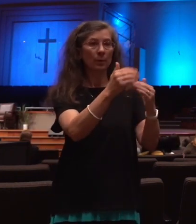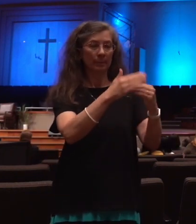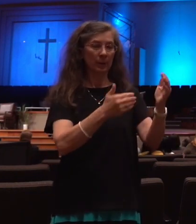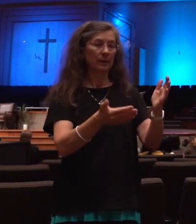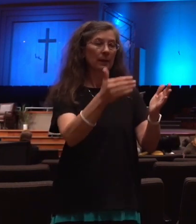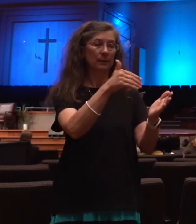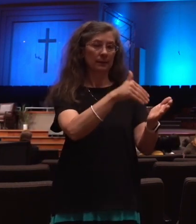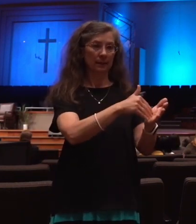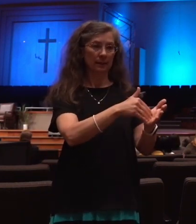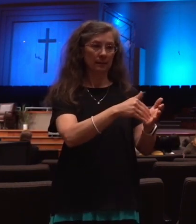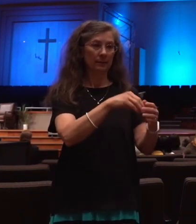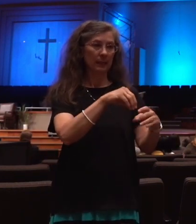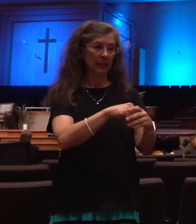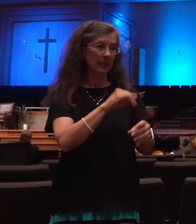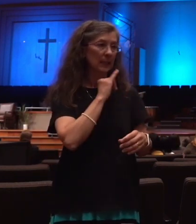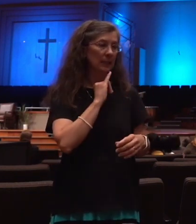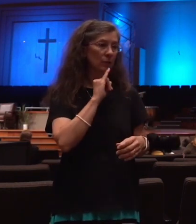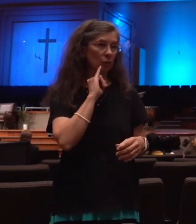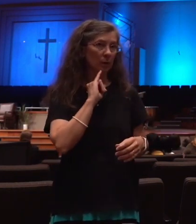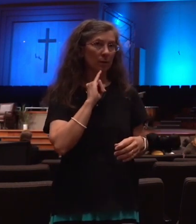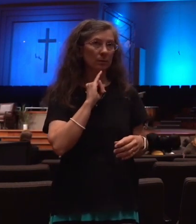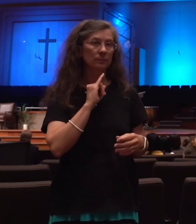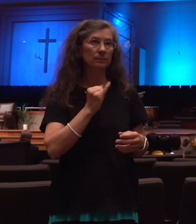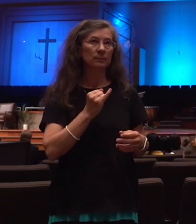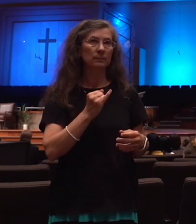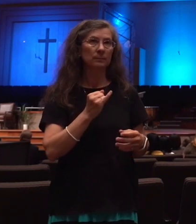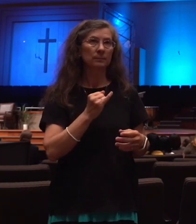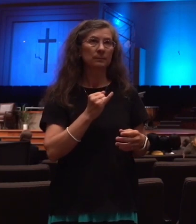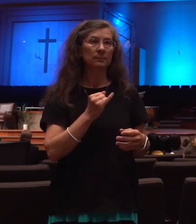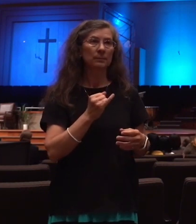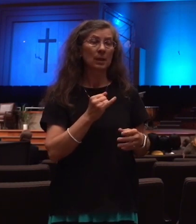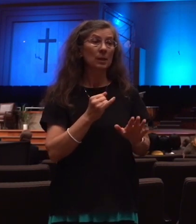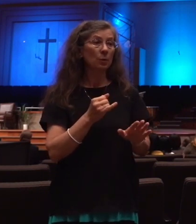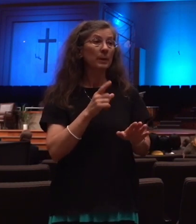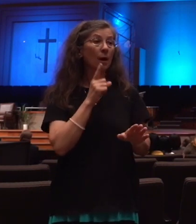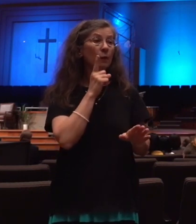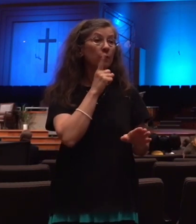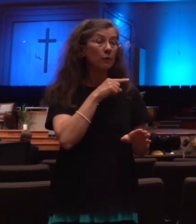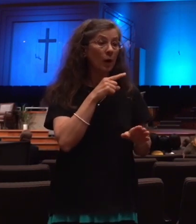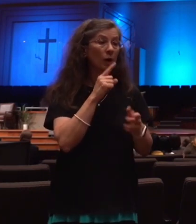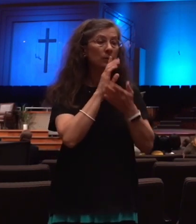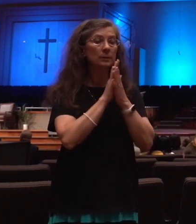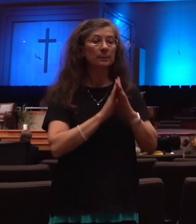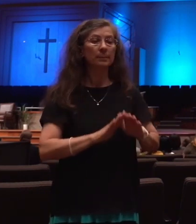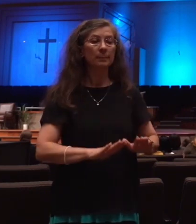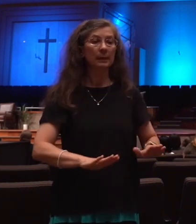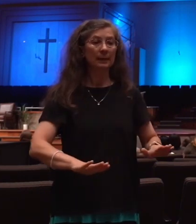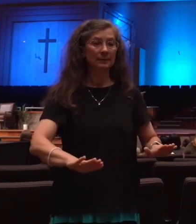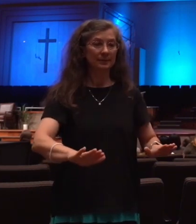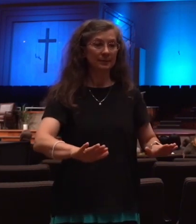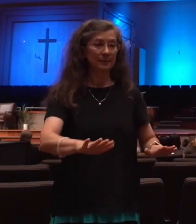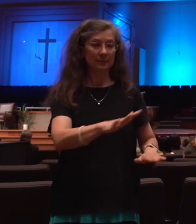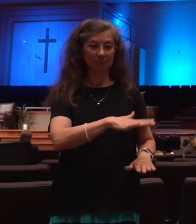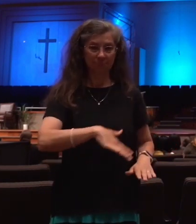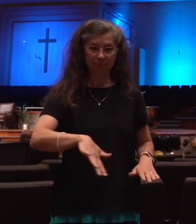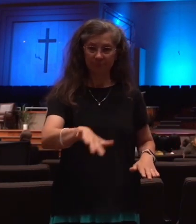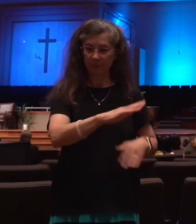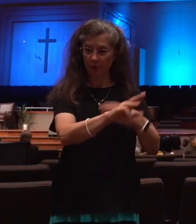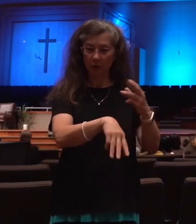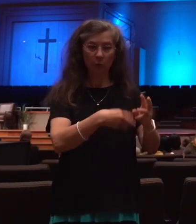and there will be a false peace that seems to come over the world at this point.